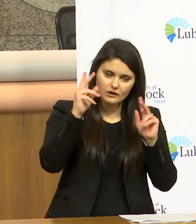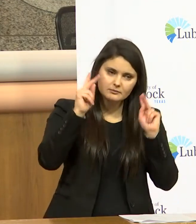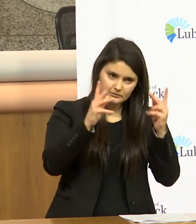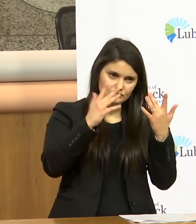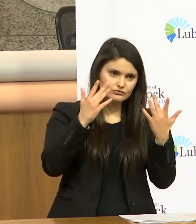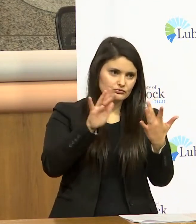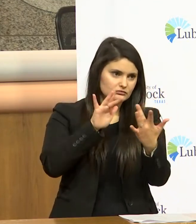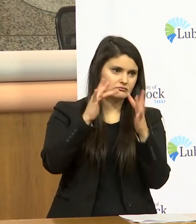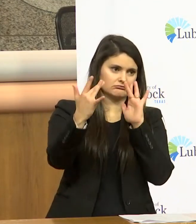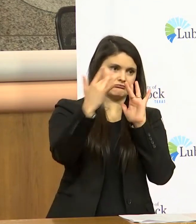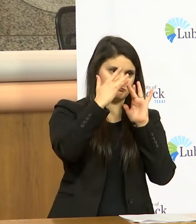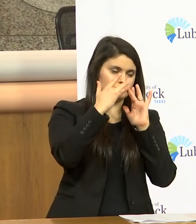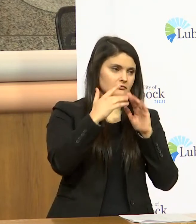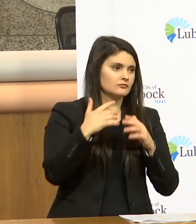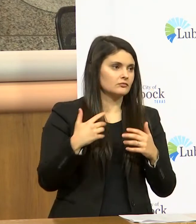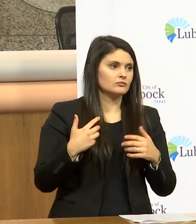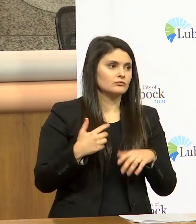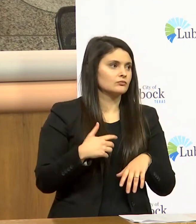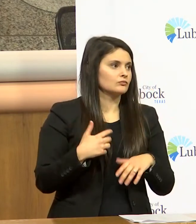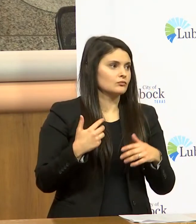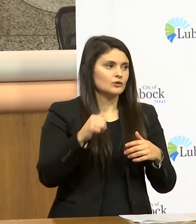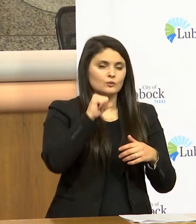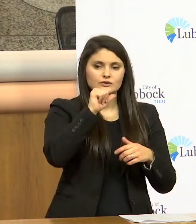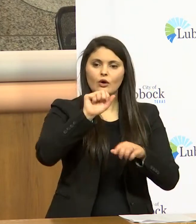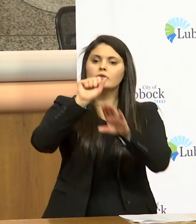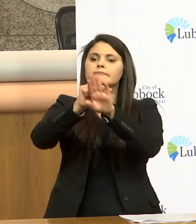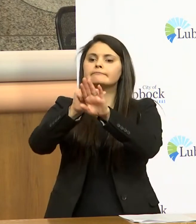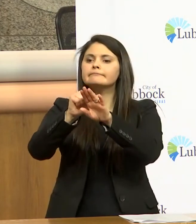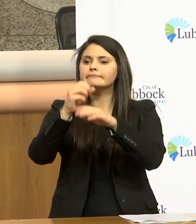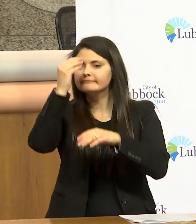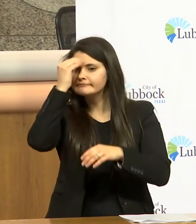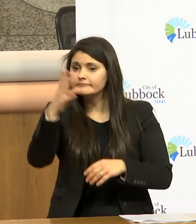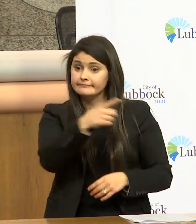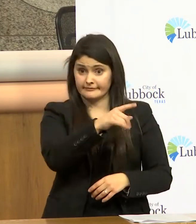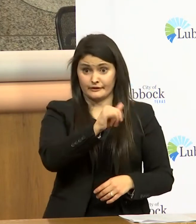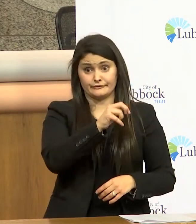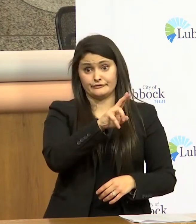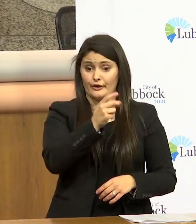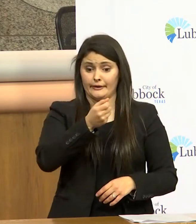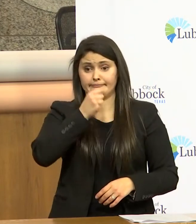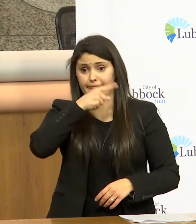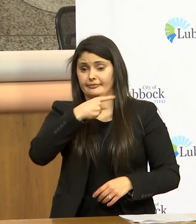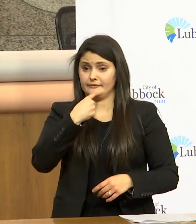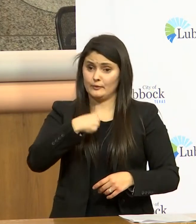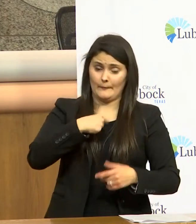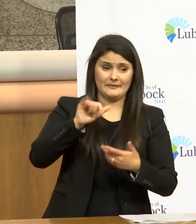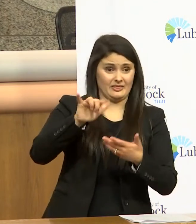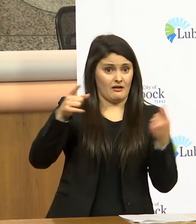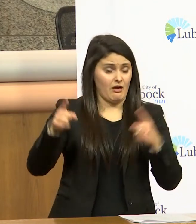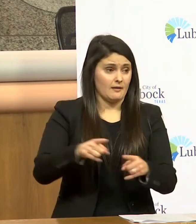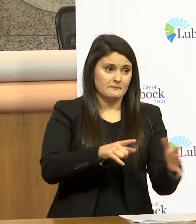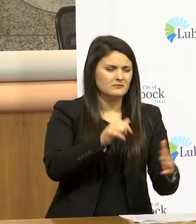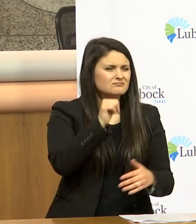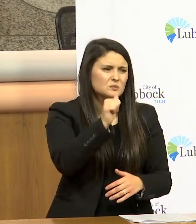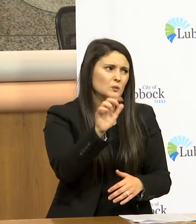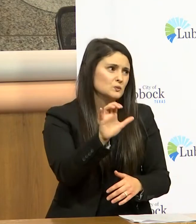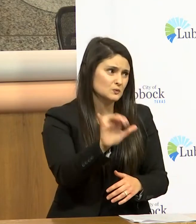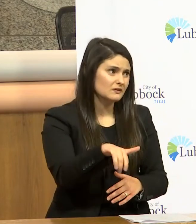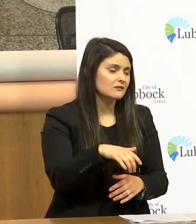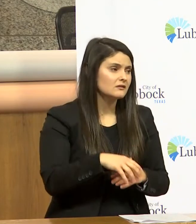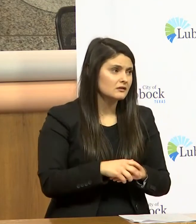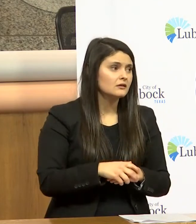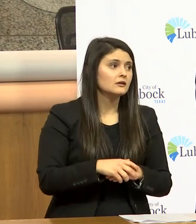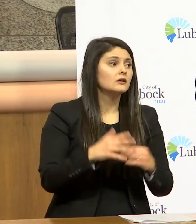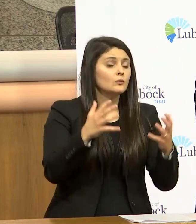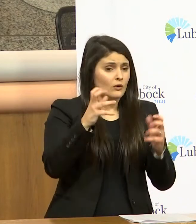to contact us we don't go knock on the door and say jared told me that this is going on we would like people